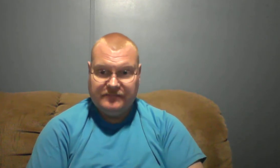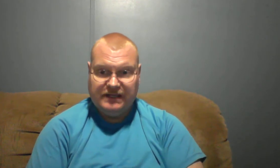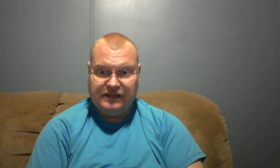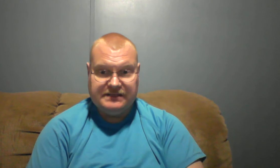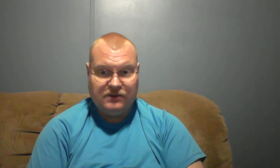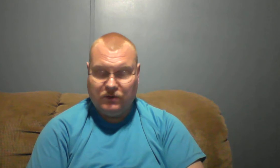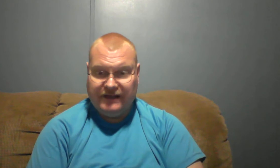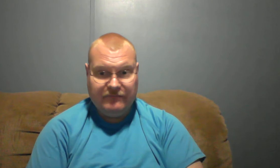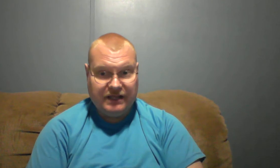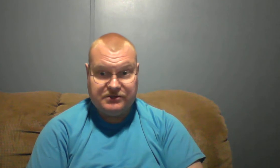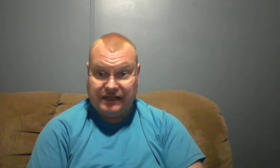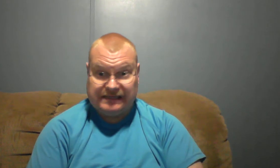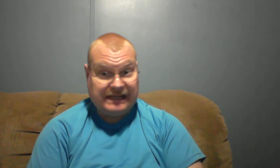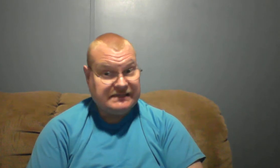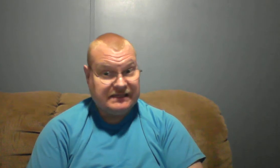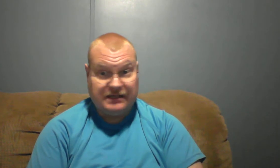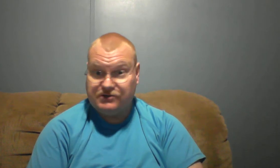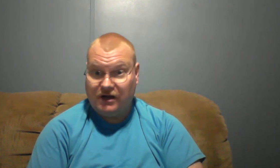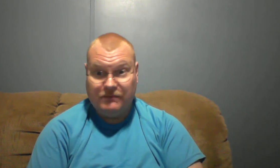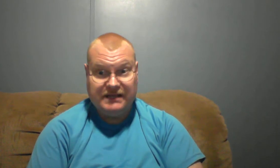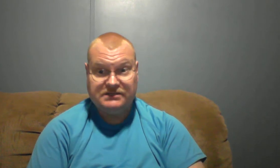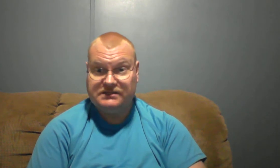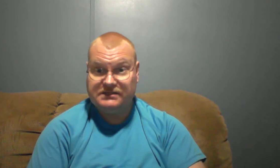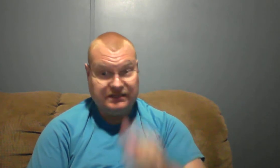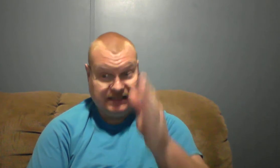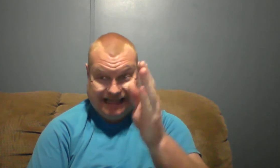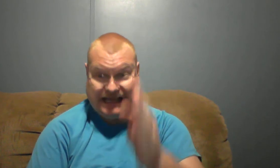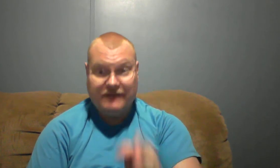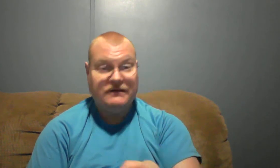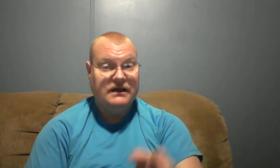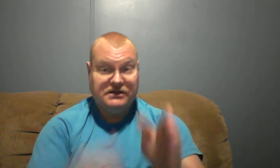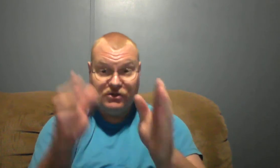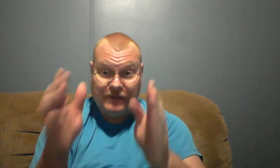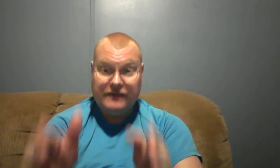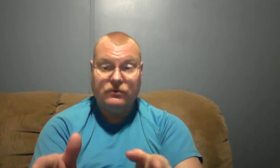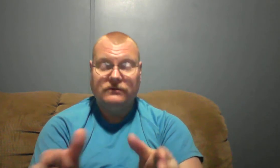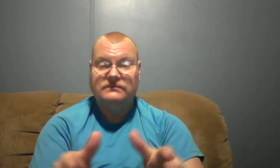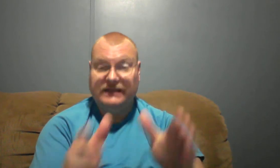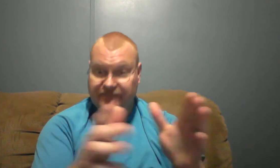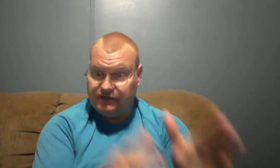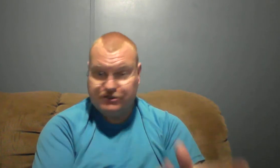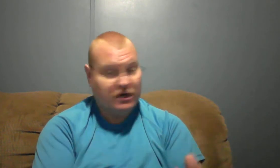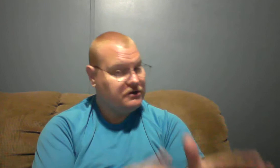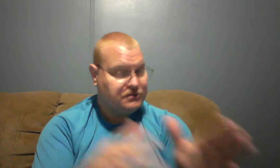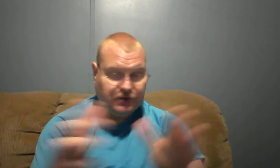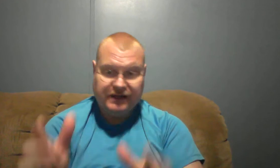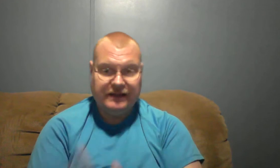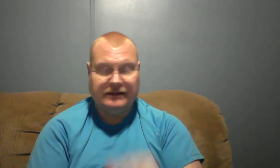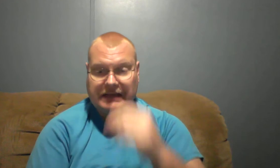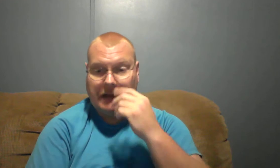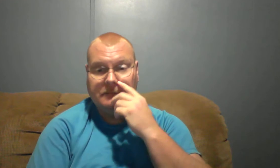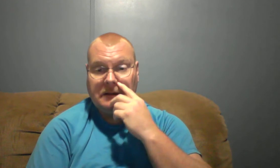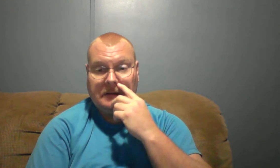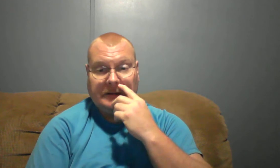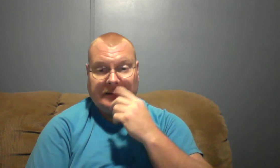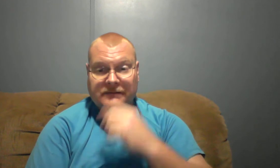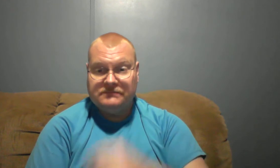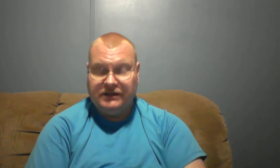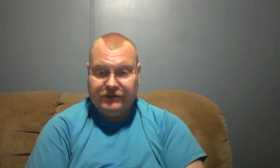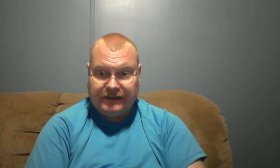unless the Lord give me a strong message to give to people to give to the church or anything like that I'm not doing that